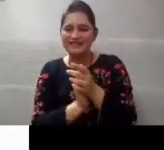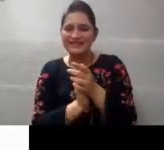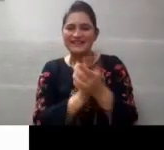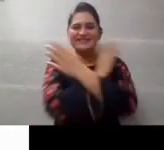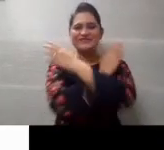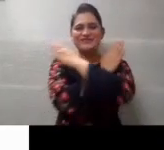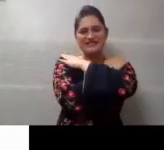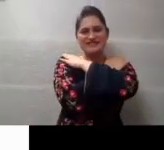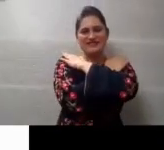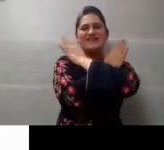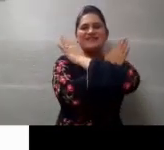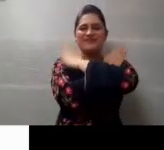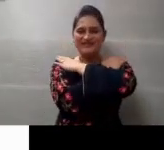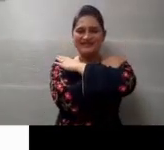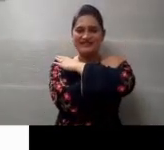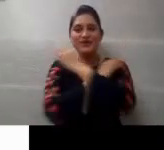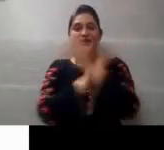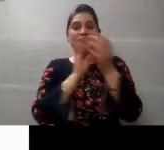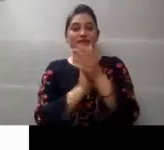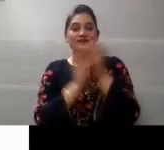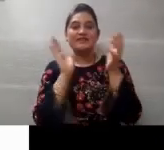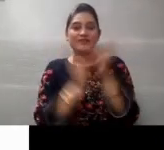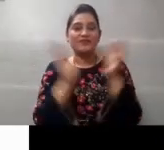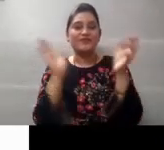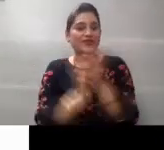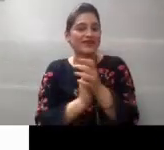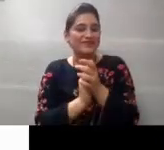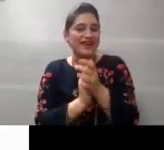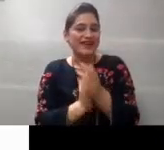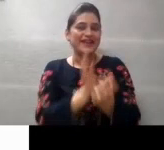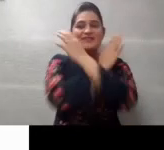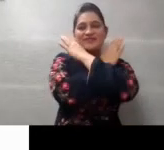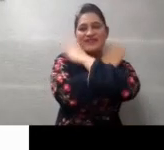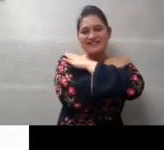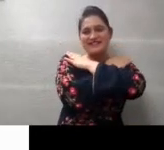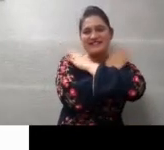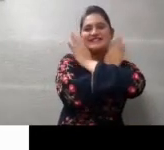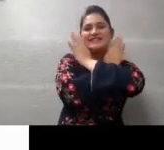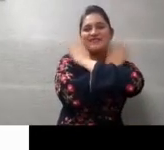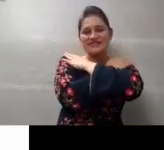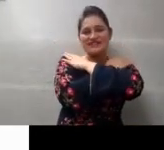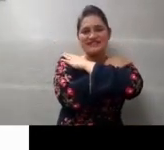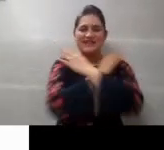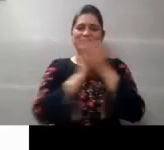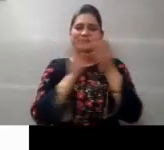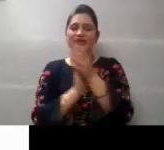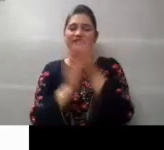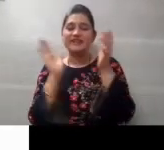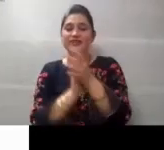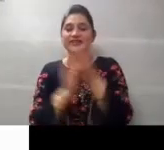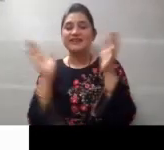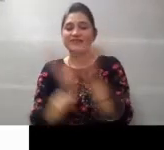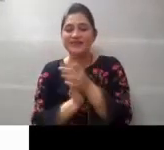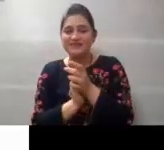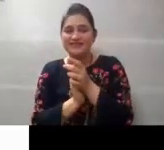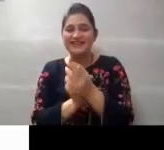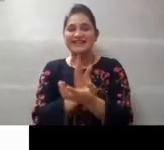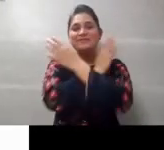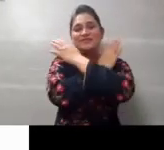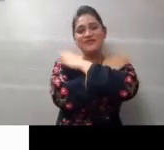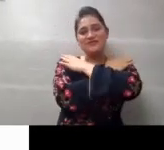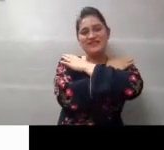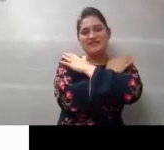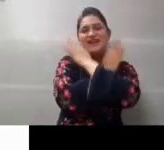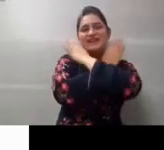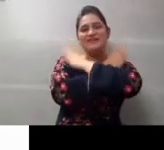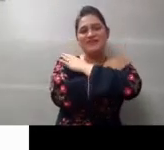29, 40. 41, 42, 33, 44, 45. 46, 47, 58, 49, 50.